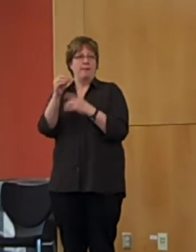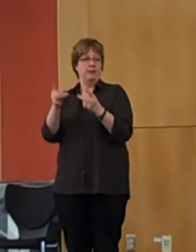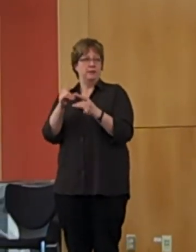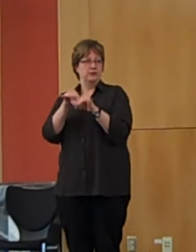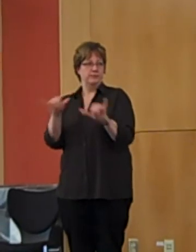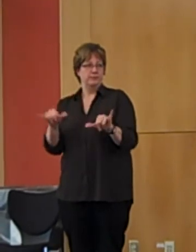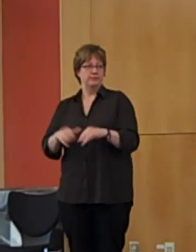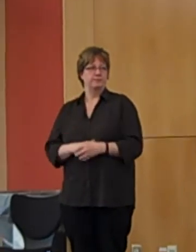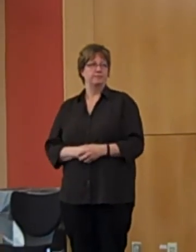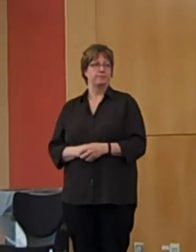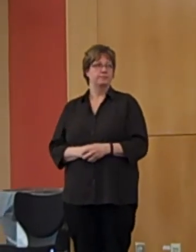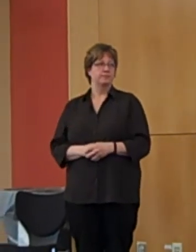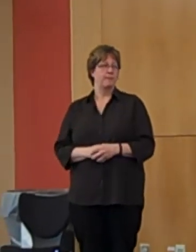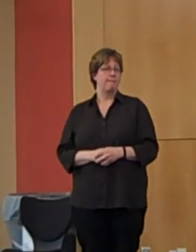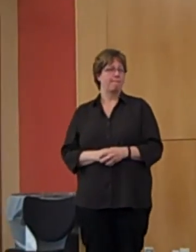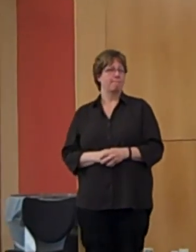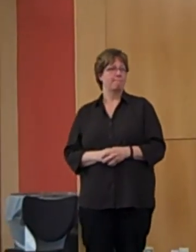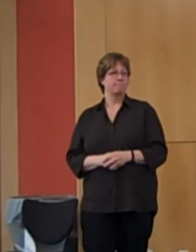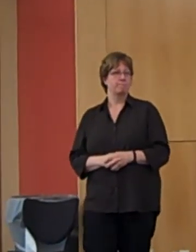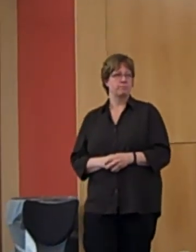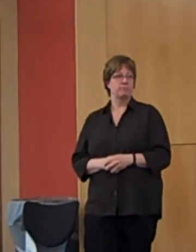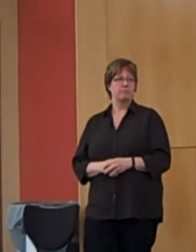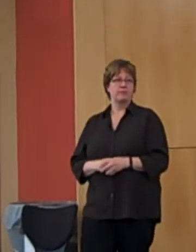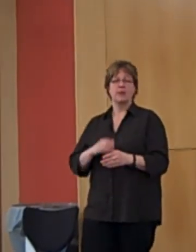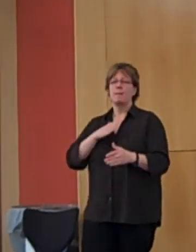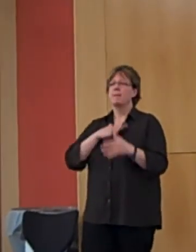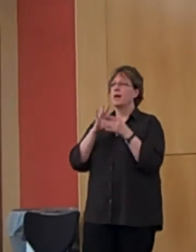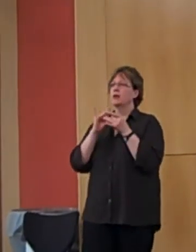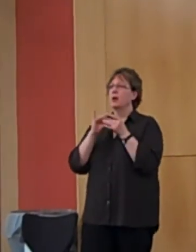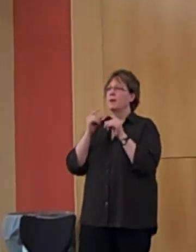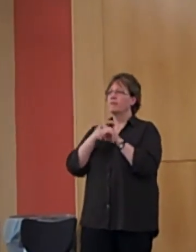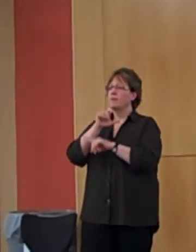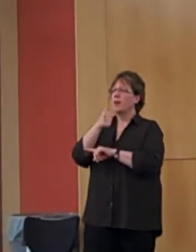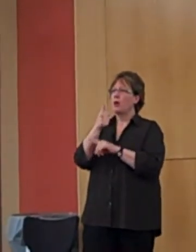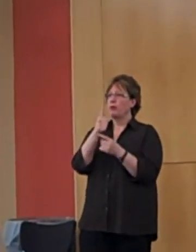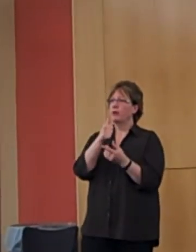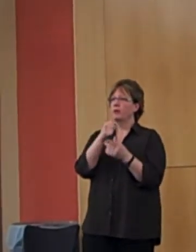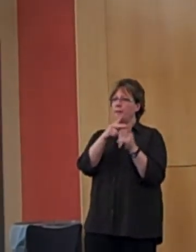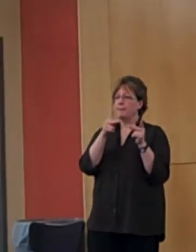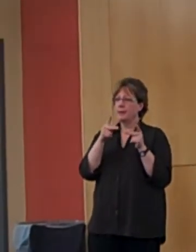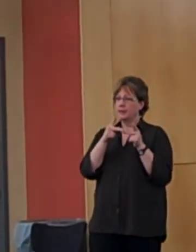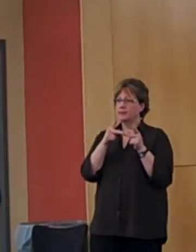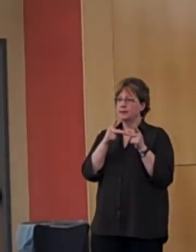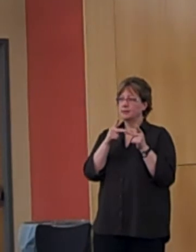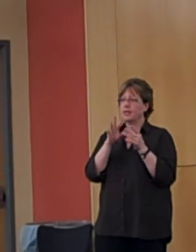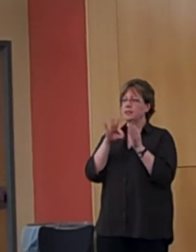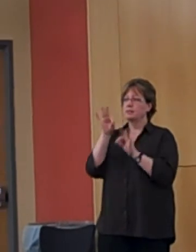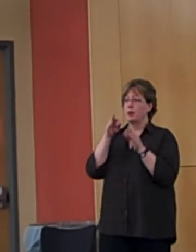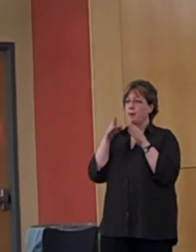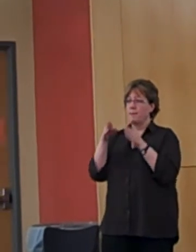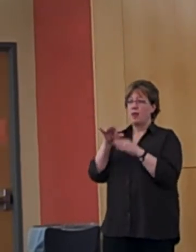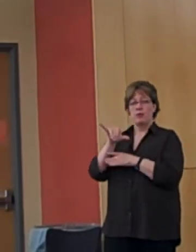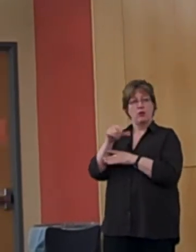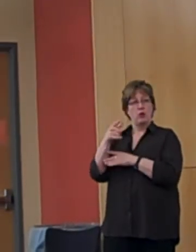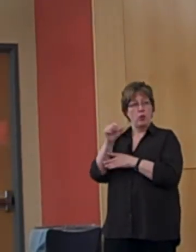Briefly sharing some of my commentary from the other centers, I thought it was worth noting that Spirit Path Yoga has an